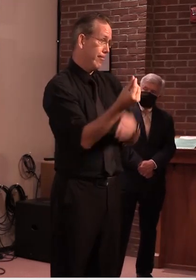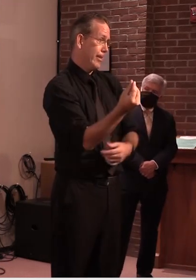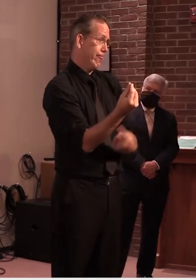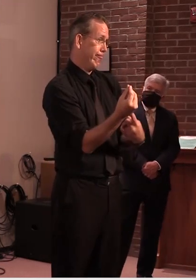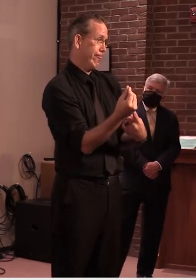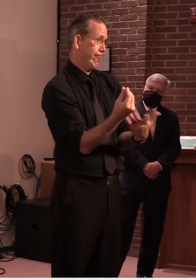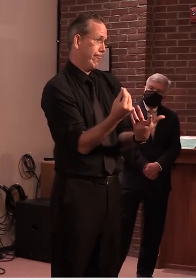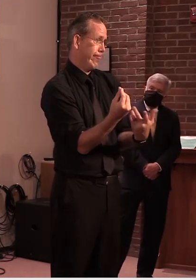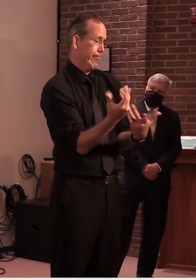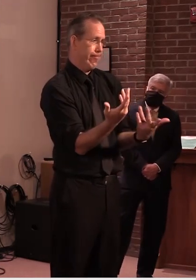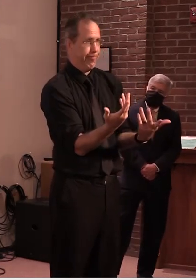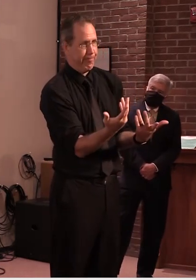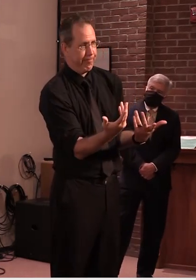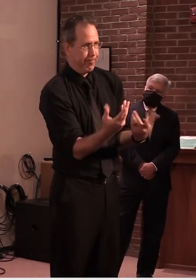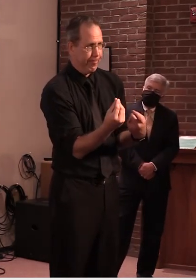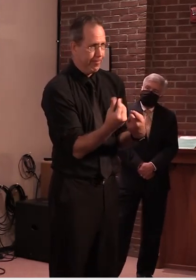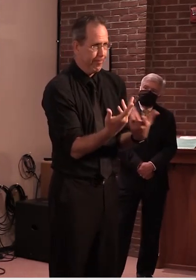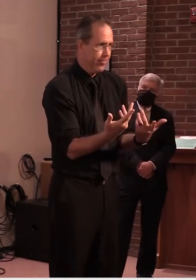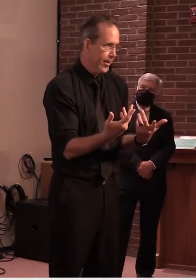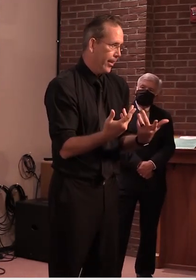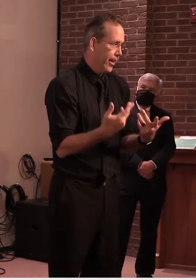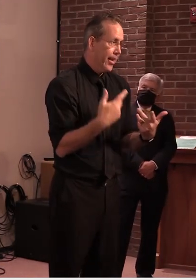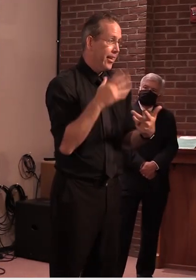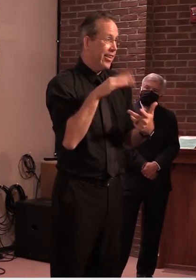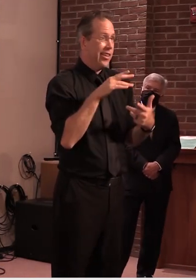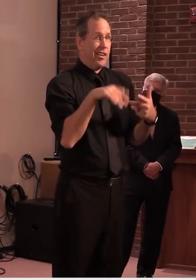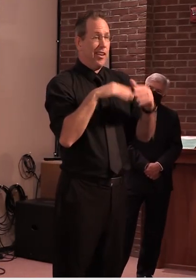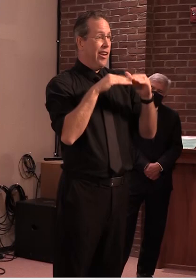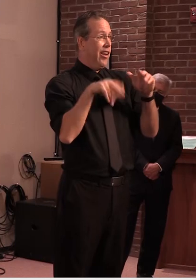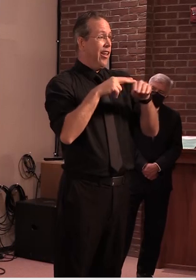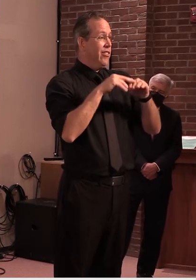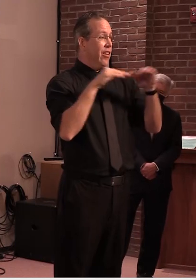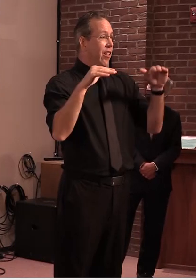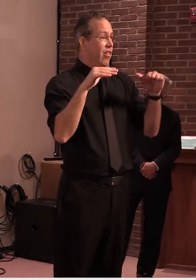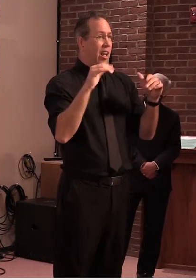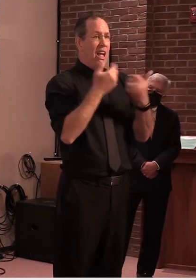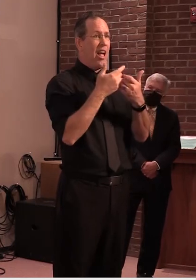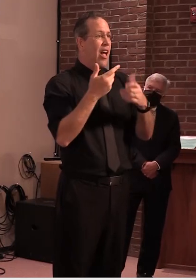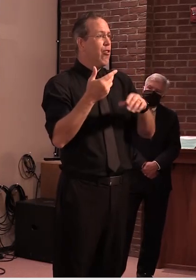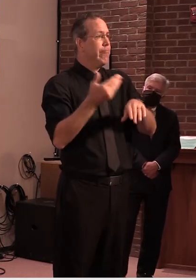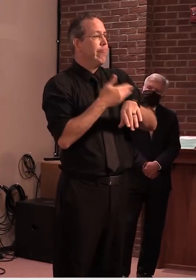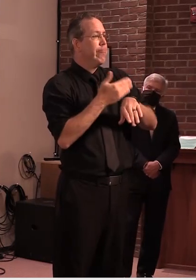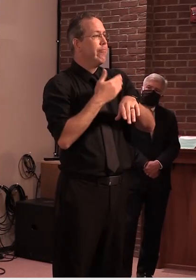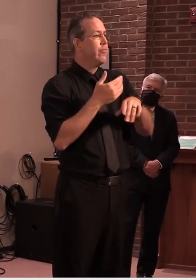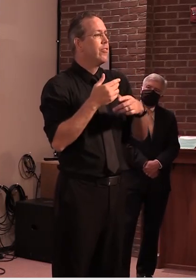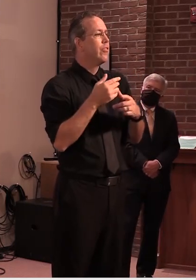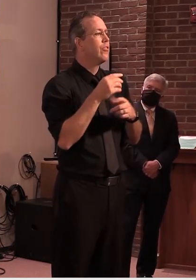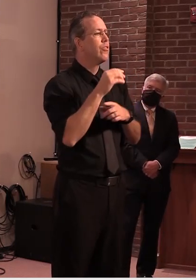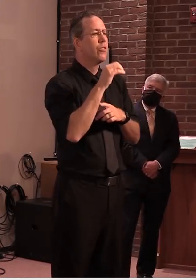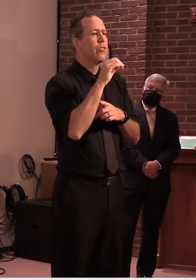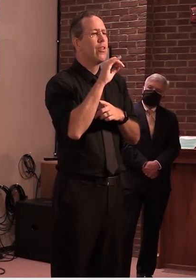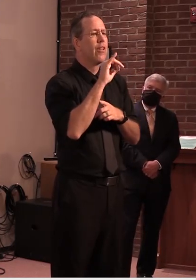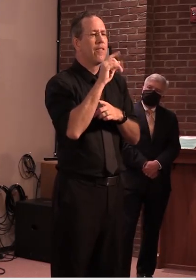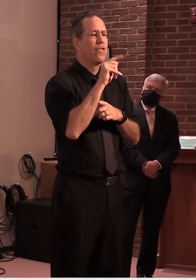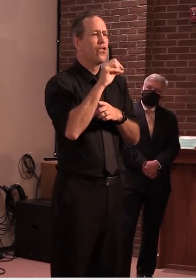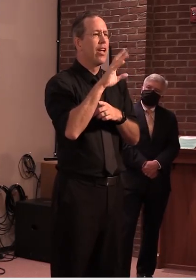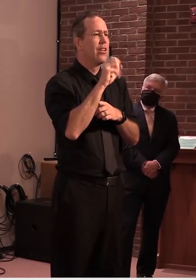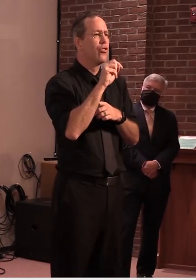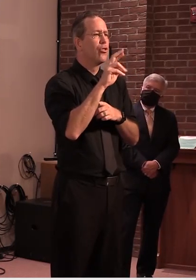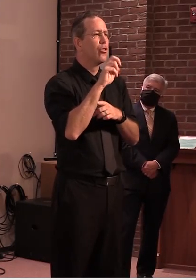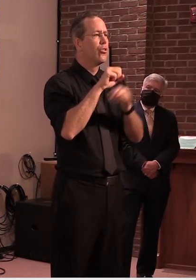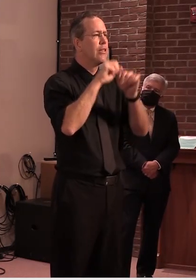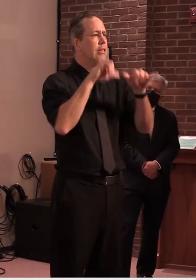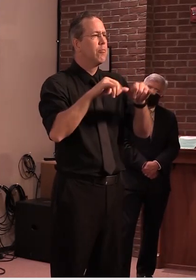challenged on a national level in terms of infrastructure improvement and when we talk about infrastructure improvement many times we many